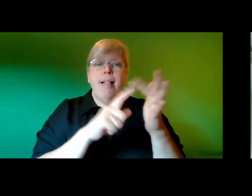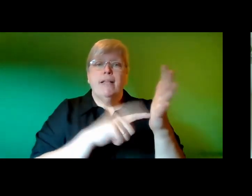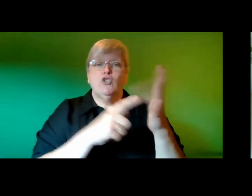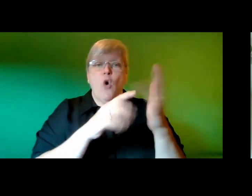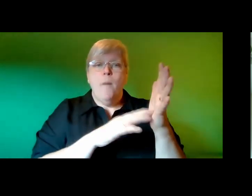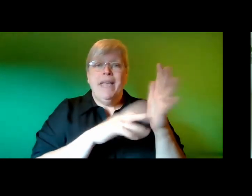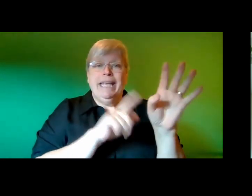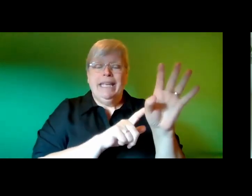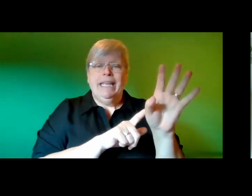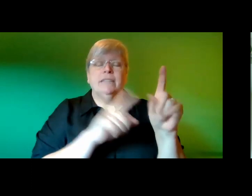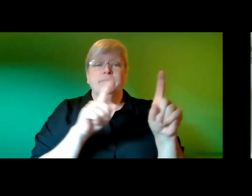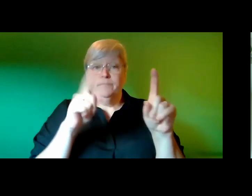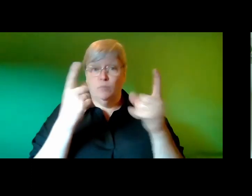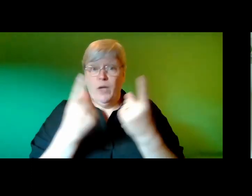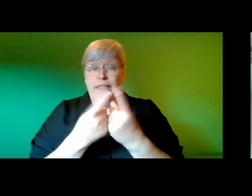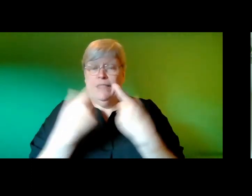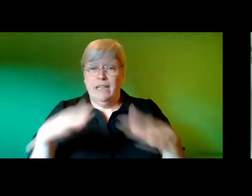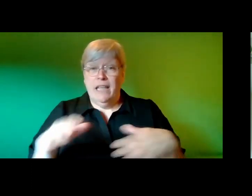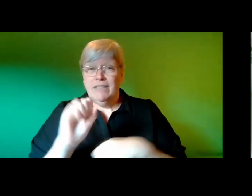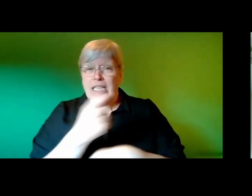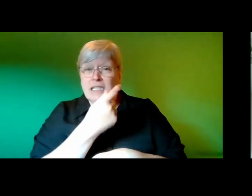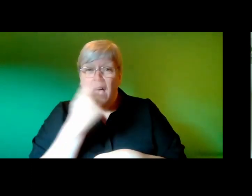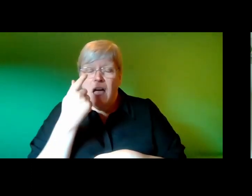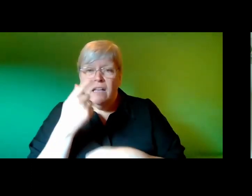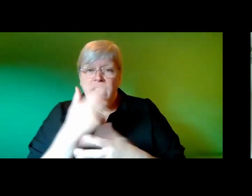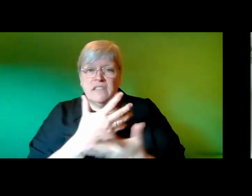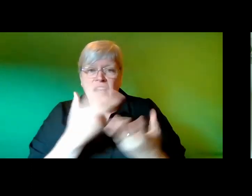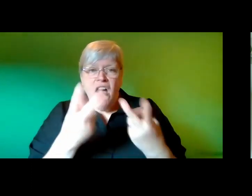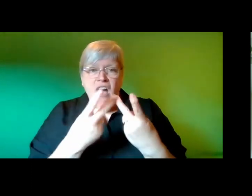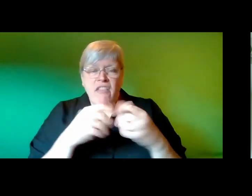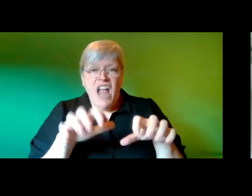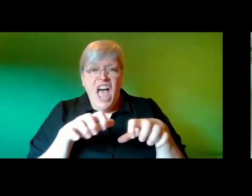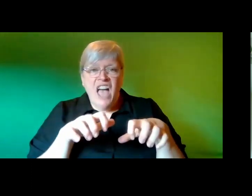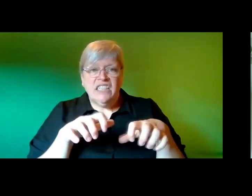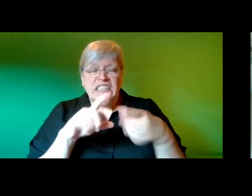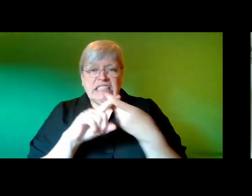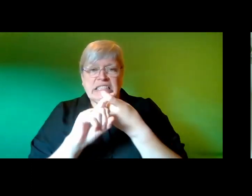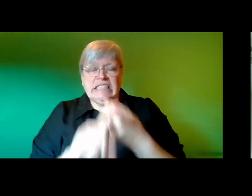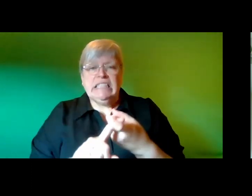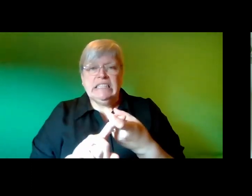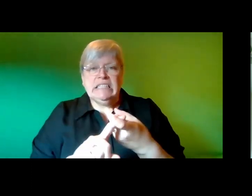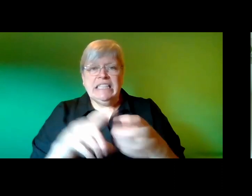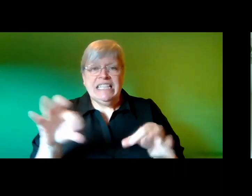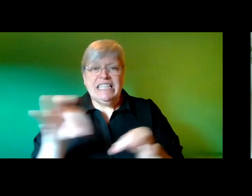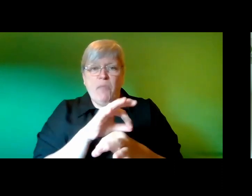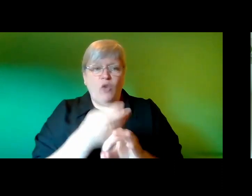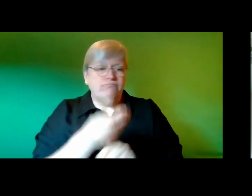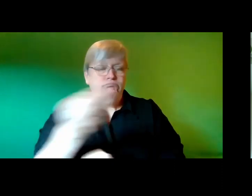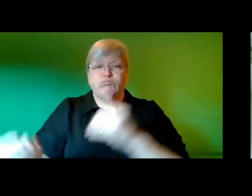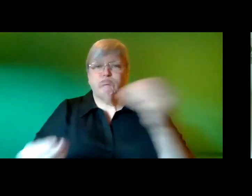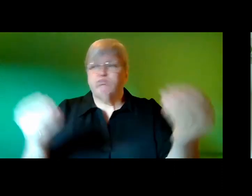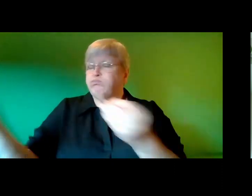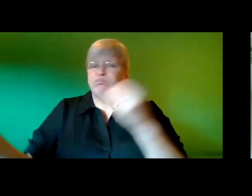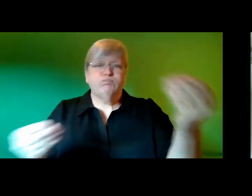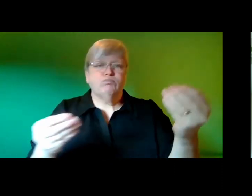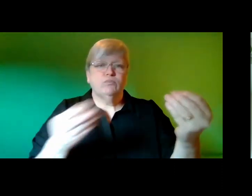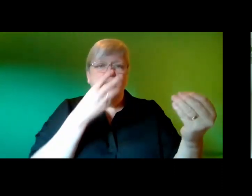the only thing left was his eyes the rest was put on ice sealed in ziploc bags and given away at 13 years